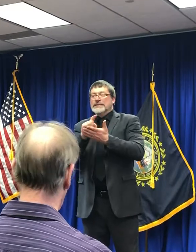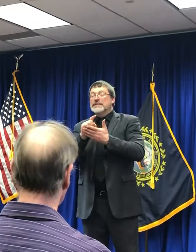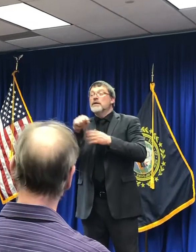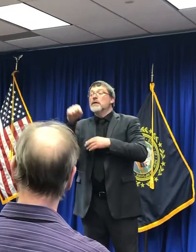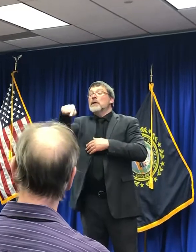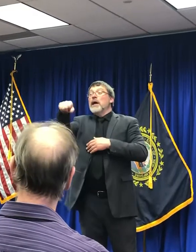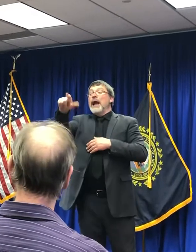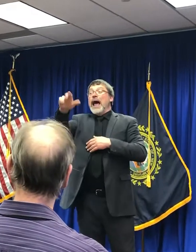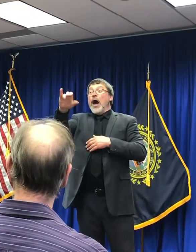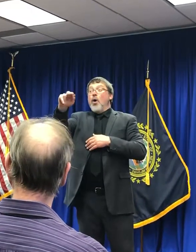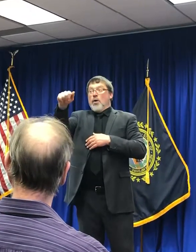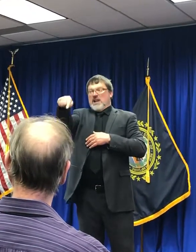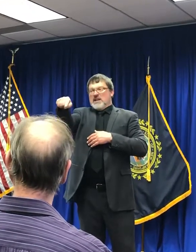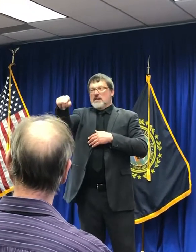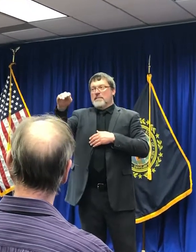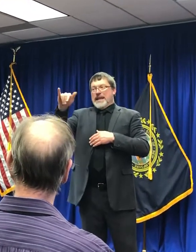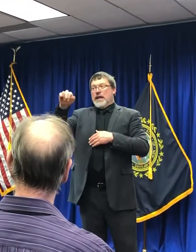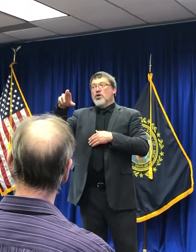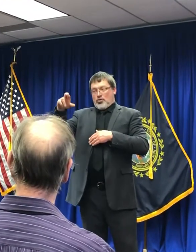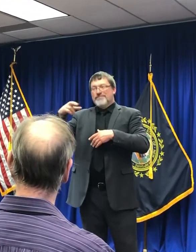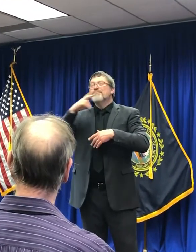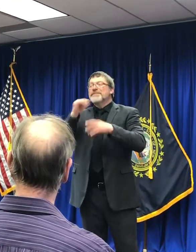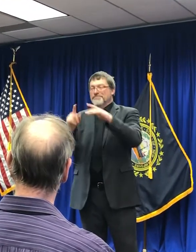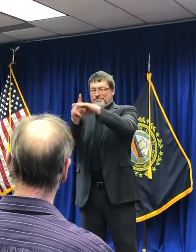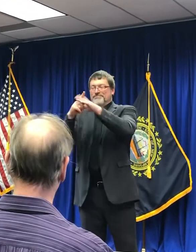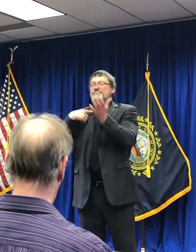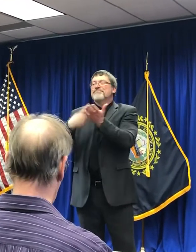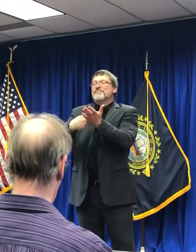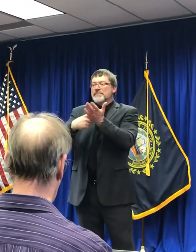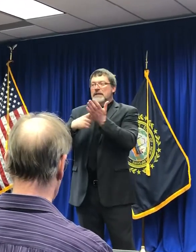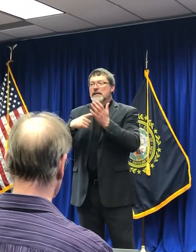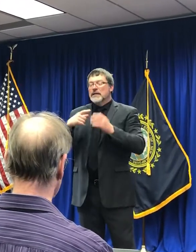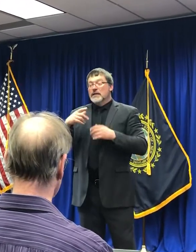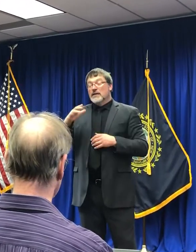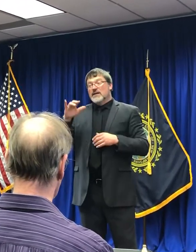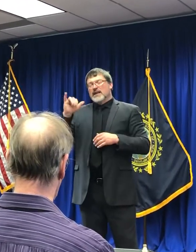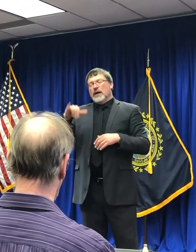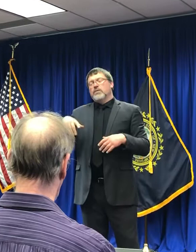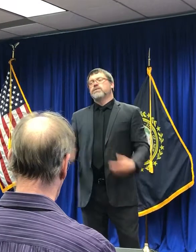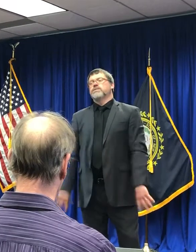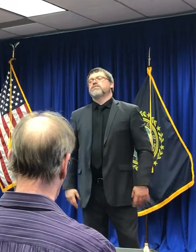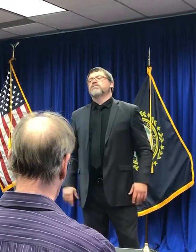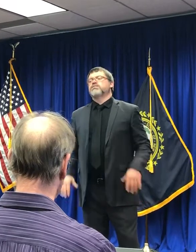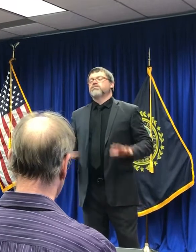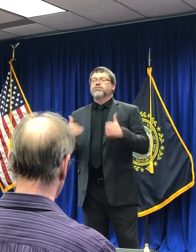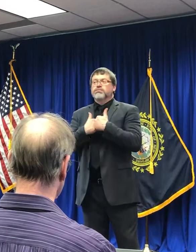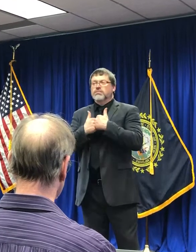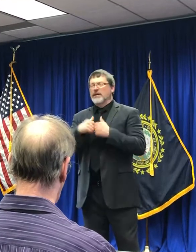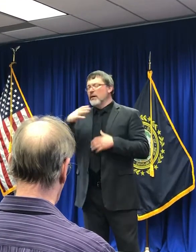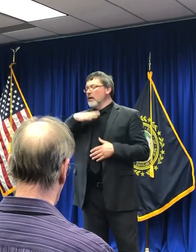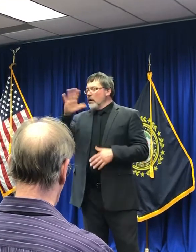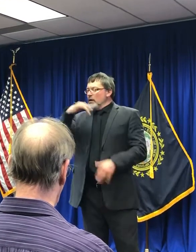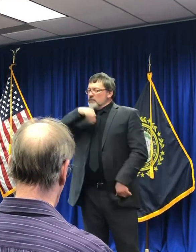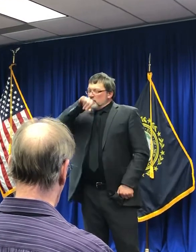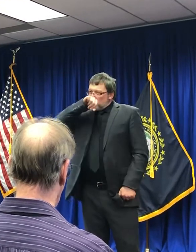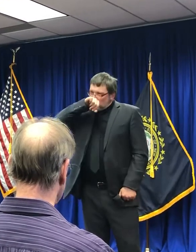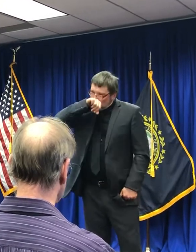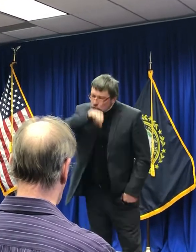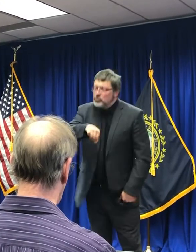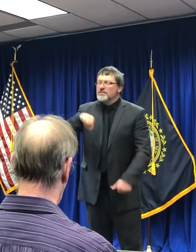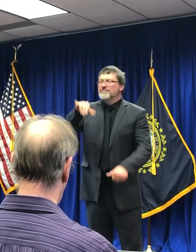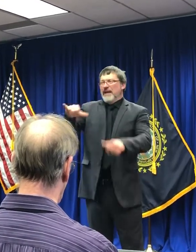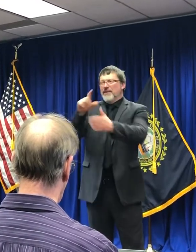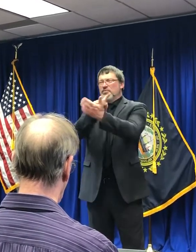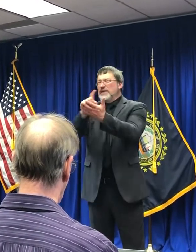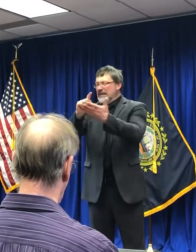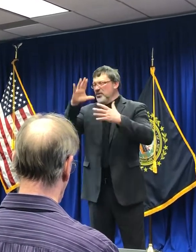brought that up with me out of Laconia today. That's a real tough one. That really is. I mean, I love Bike Week. It's a great opportunity for the state. It's